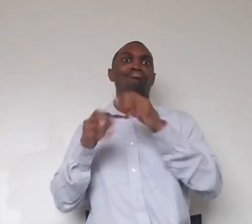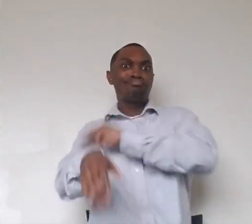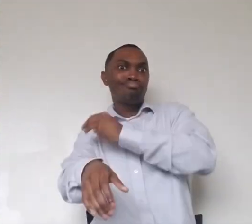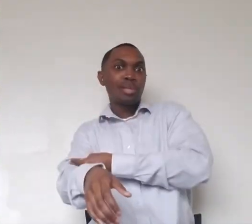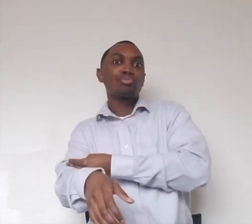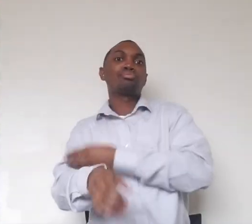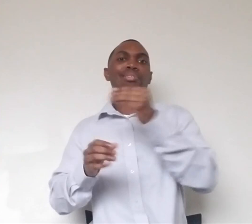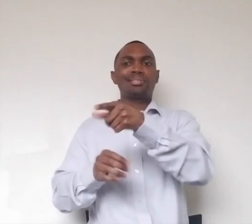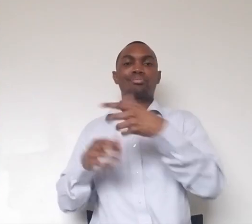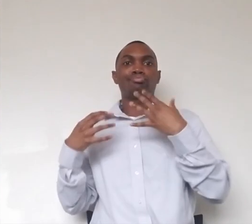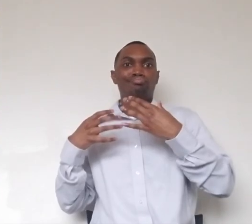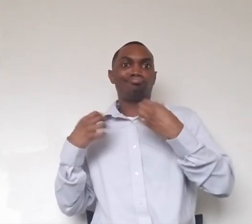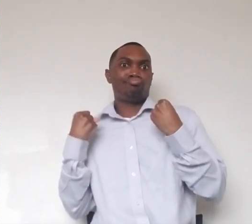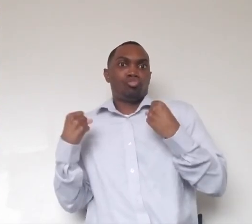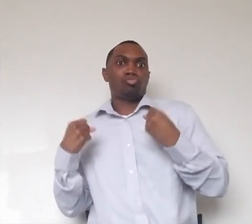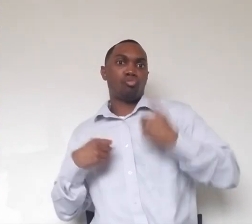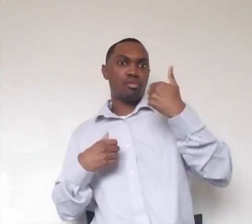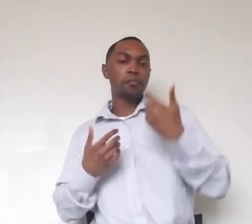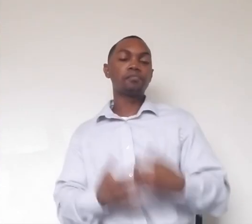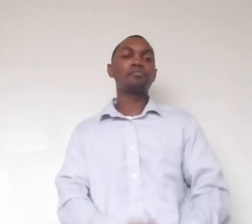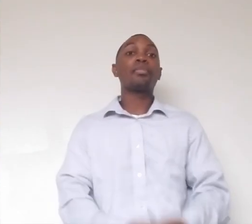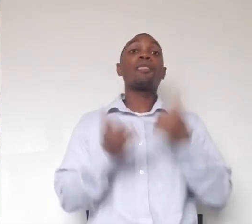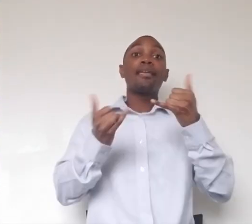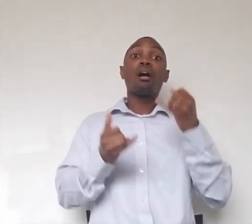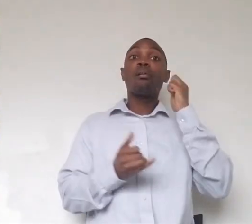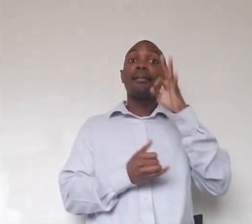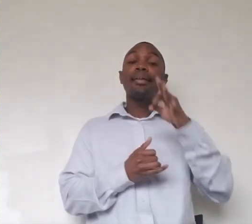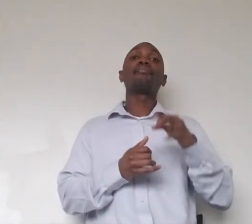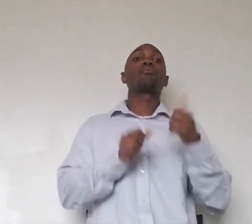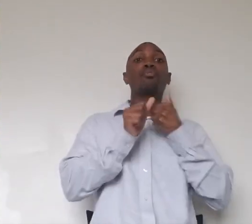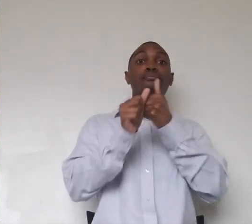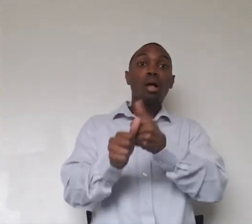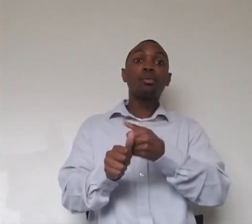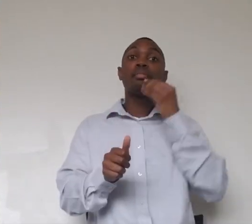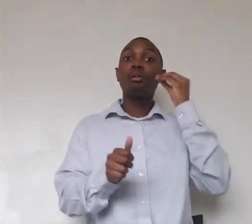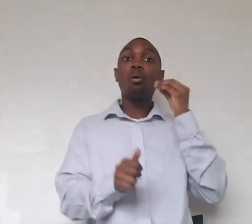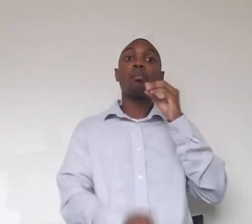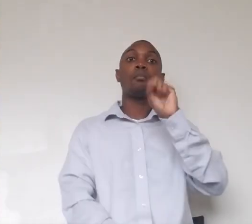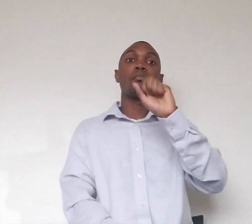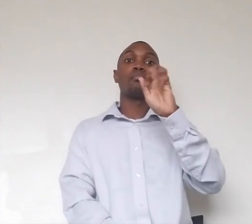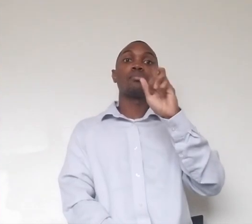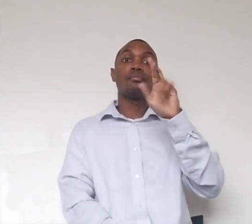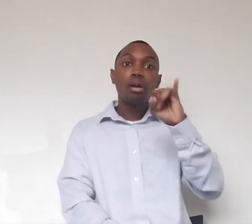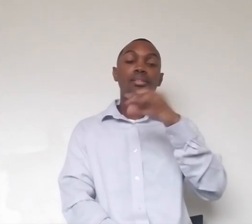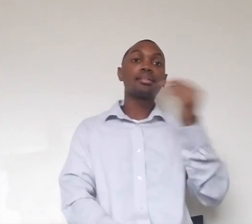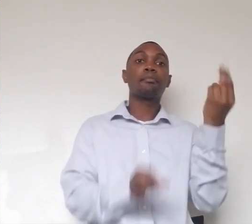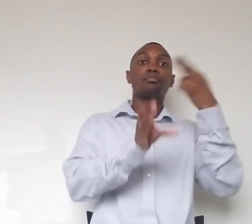Um, so for those of you who are following along with the home safaris and if you're participating in the activities portion, we have